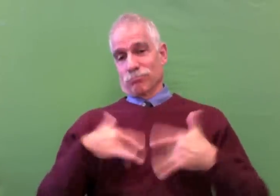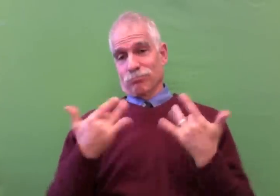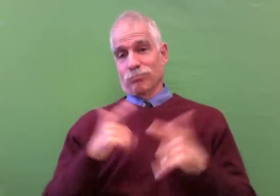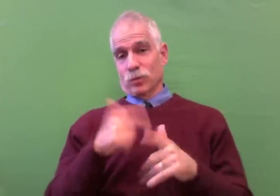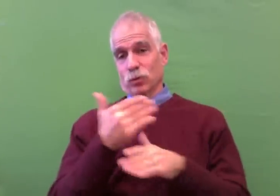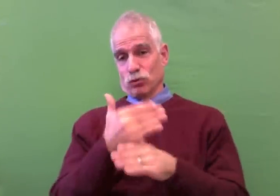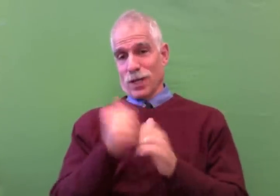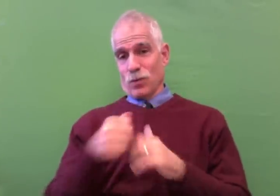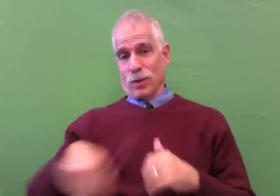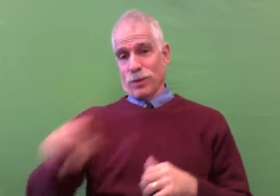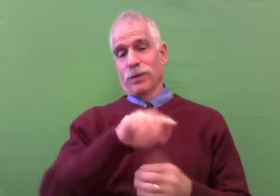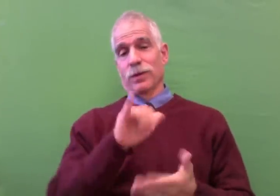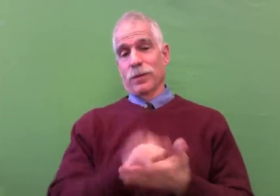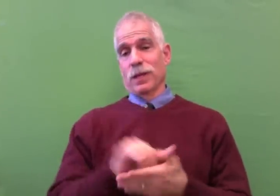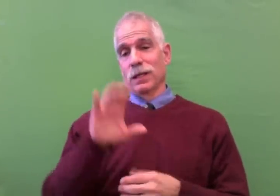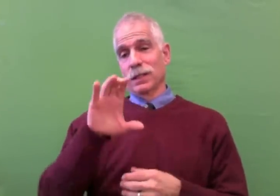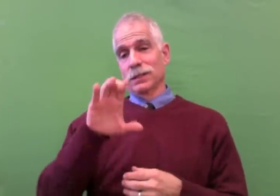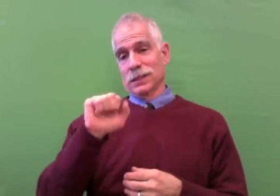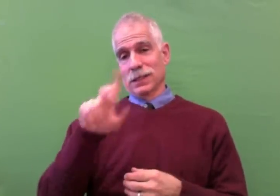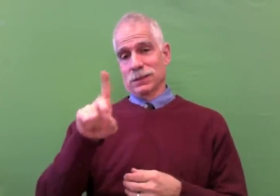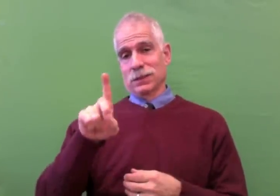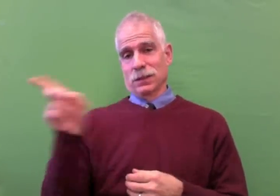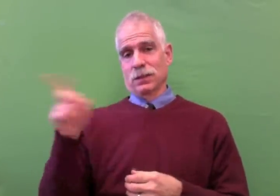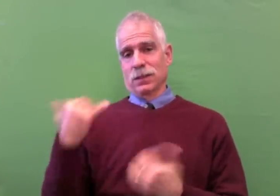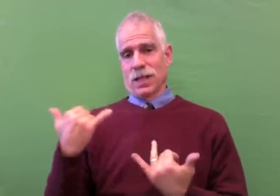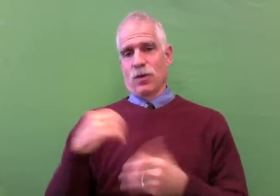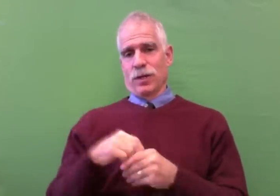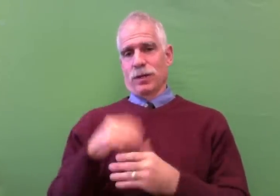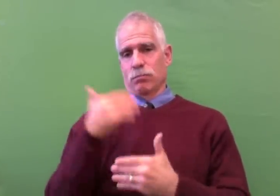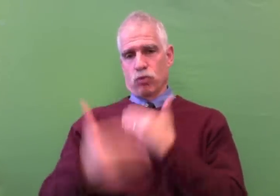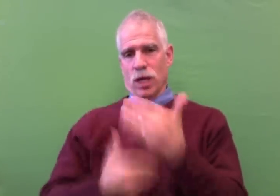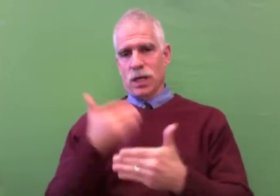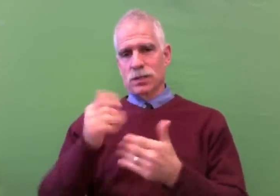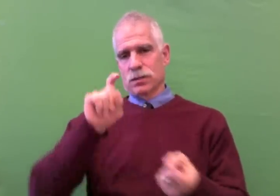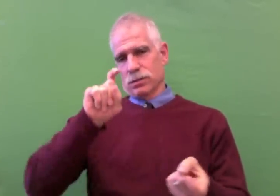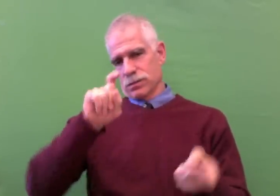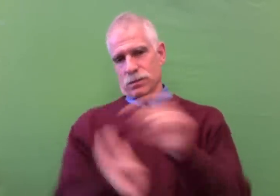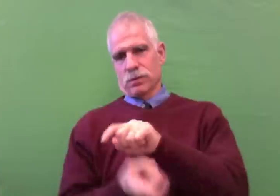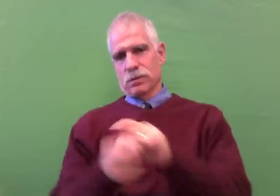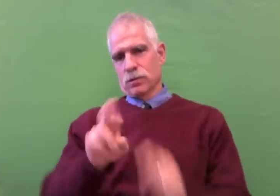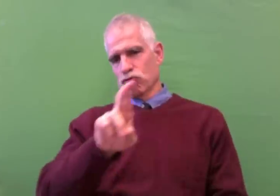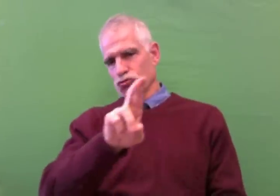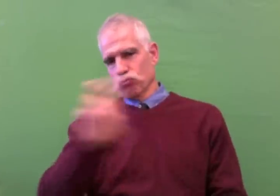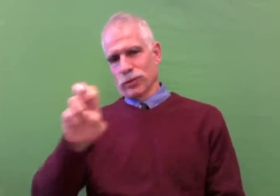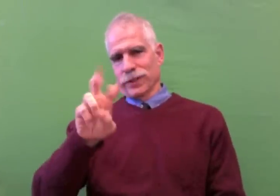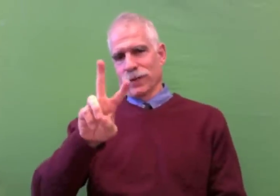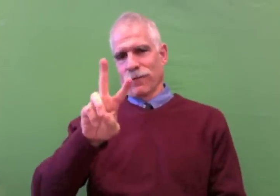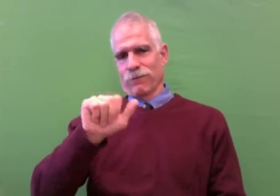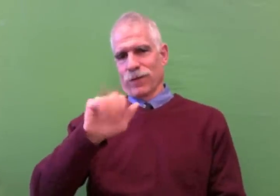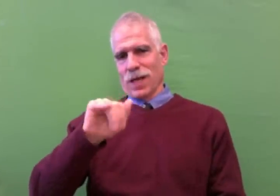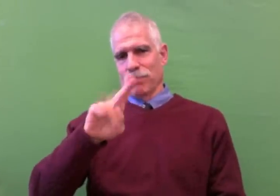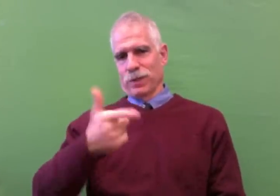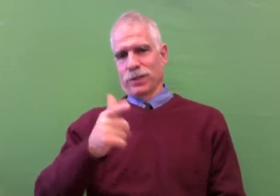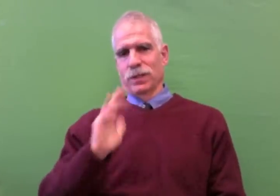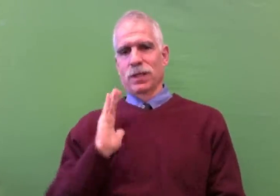Before closing, I'm thrilled to share with you all that CEASD is now in the process of